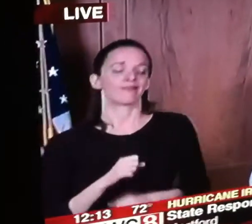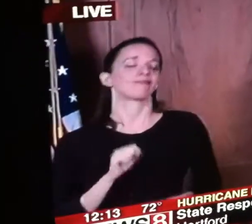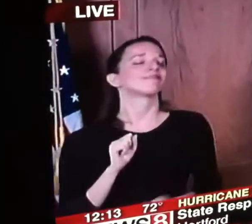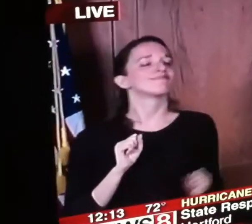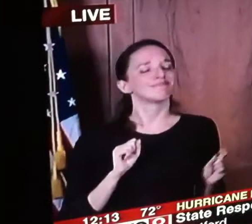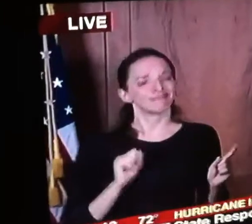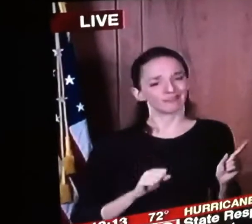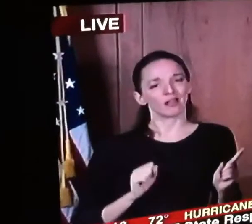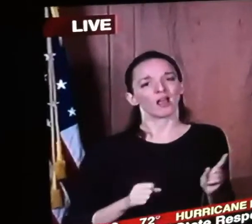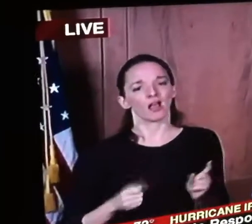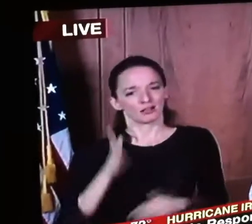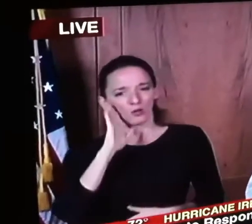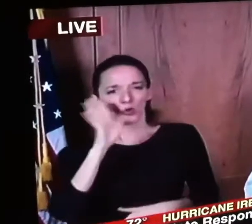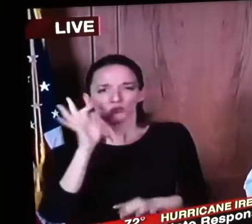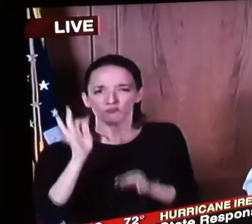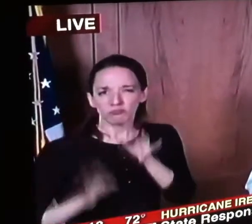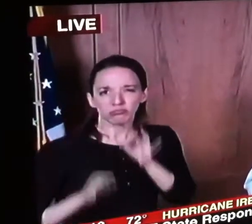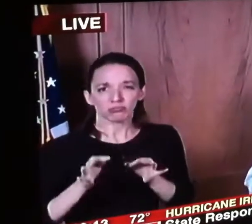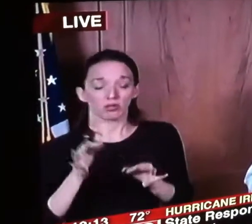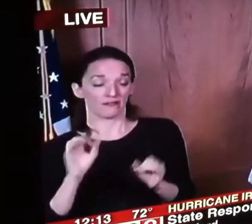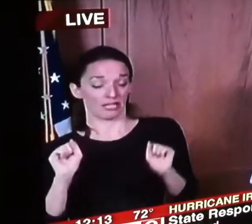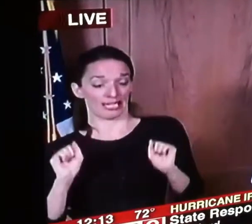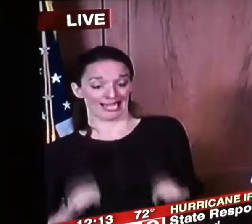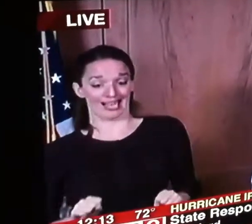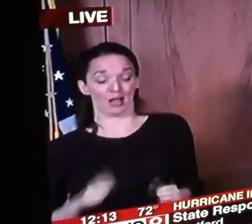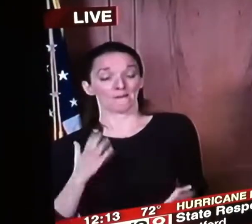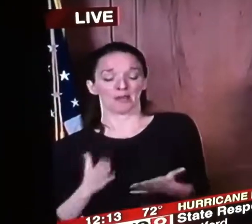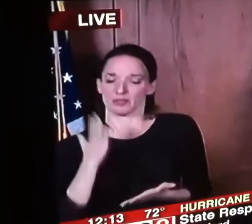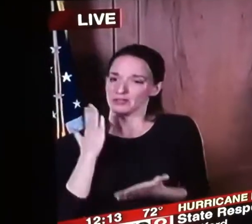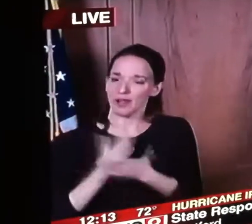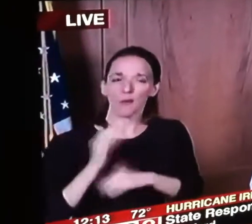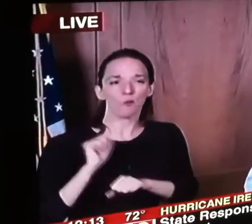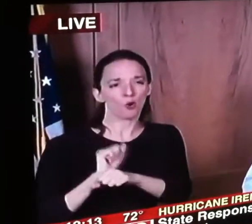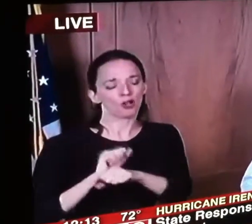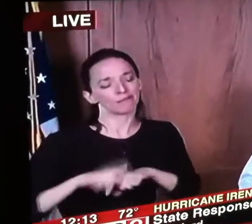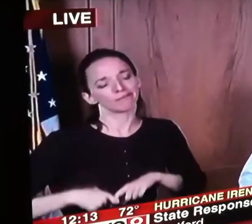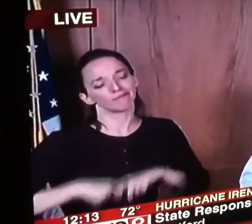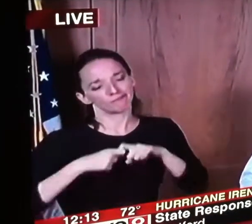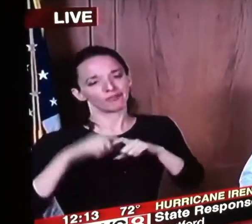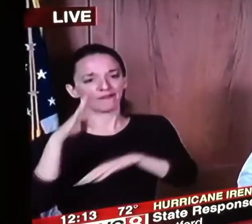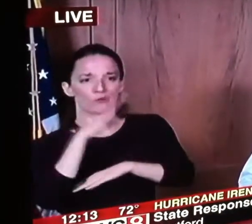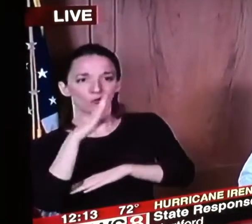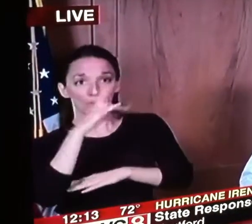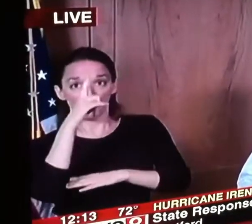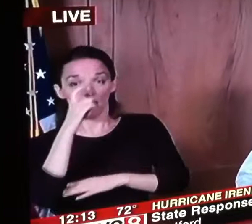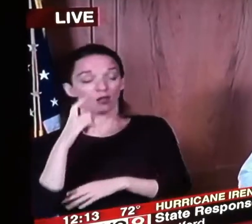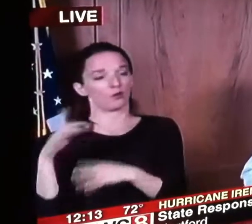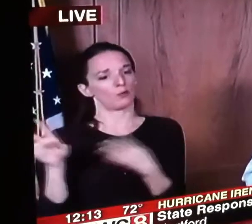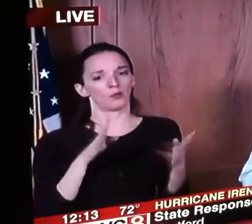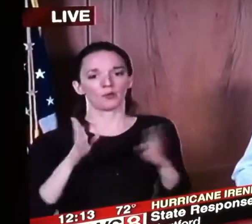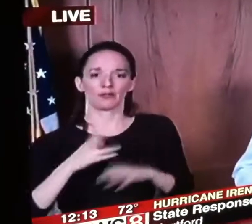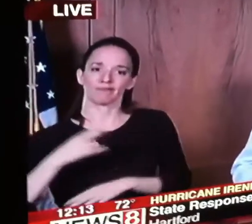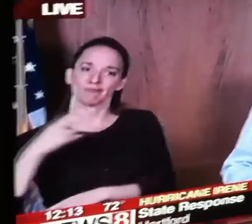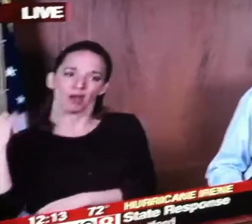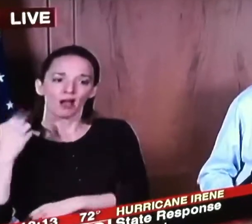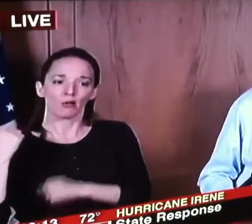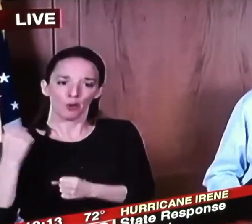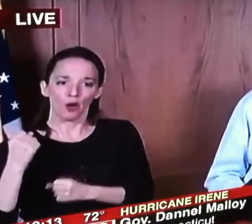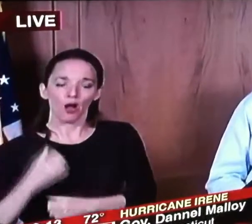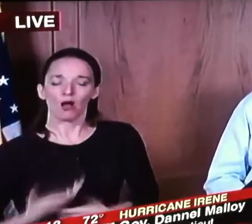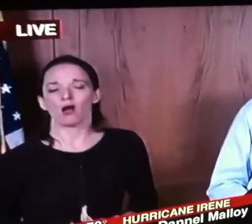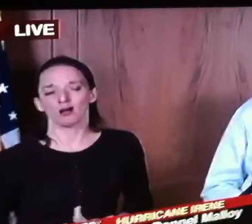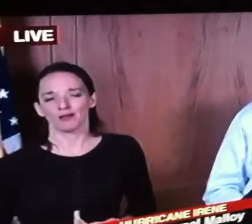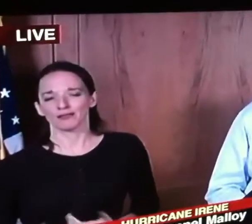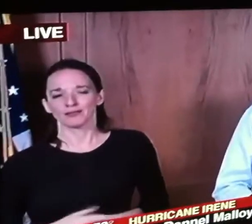so there may be disruptions to recovery efforts uh this afternoon because of high winds we're not going to endanger